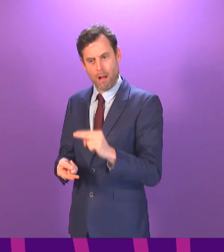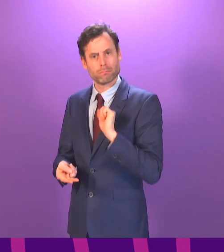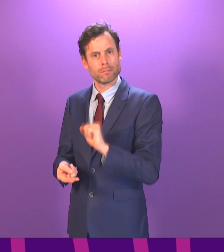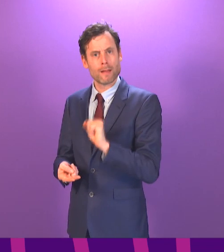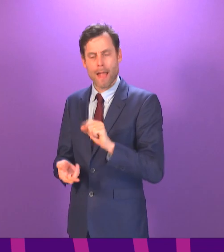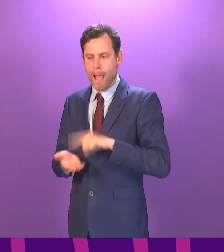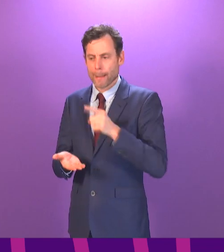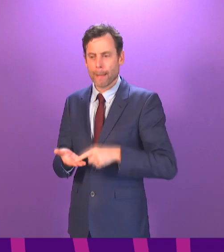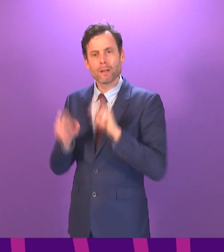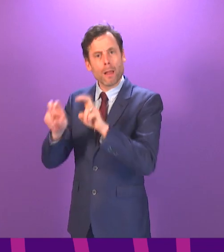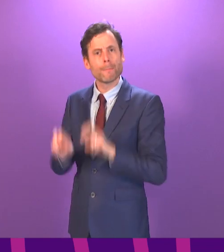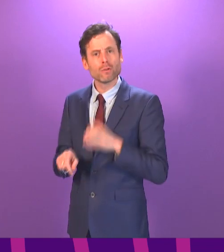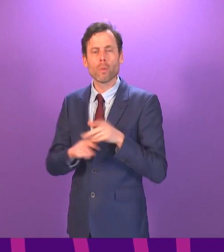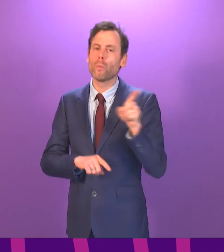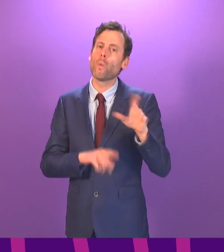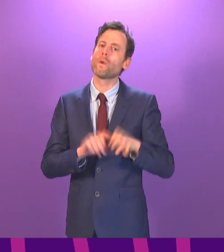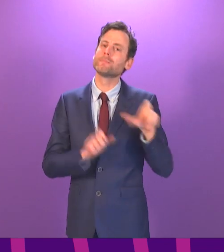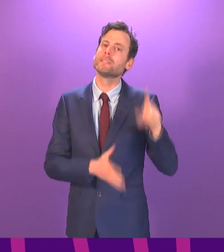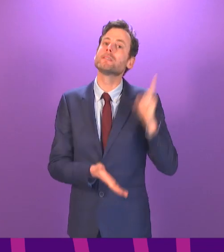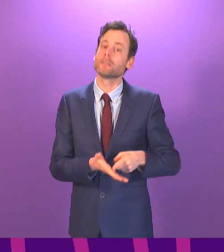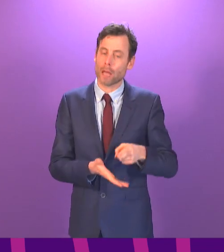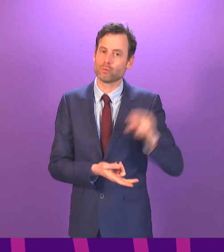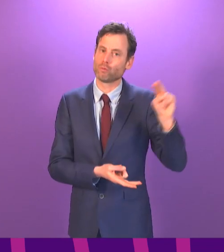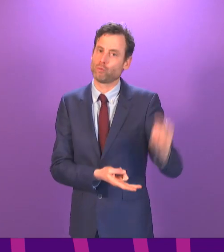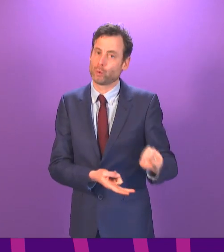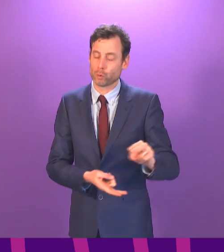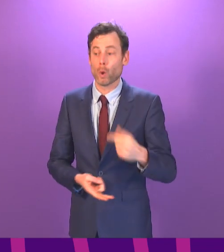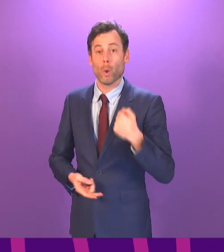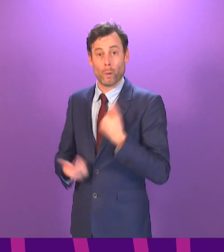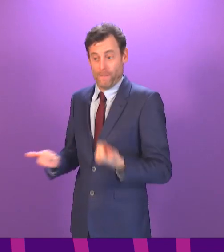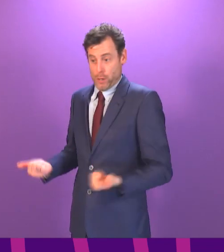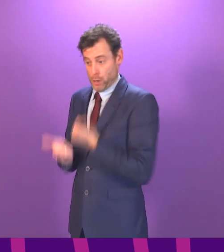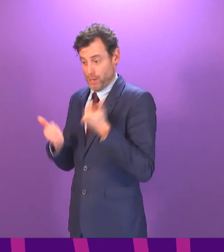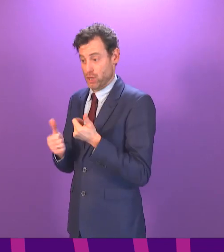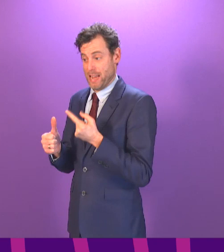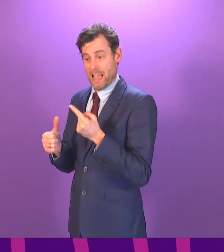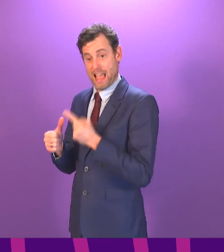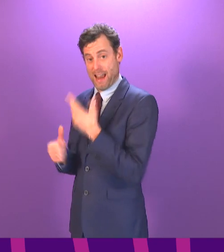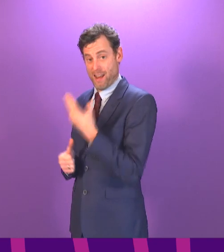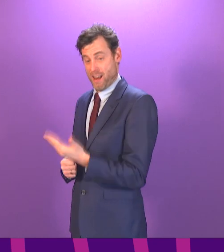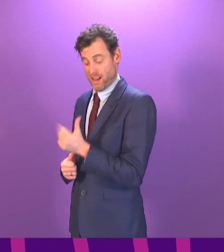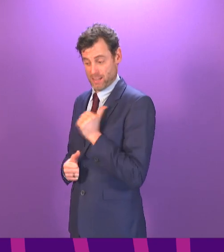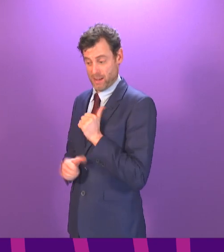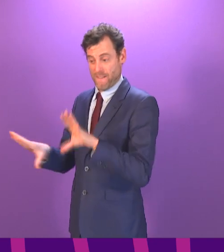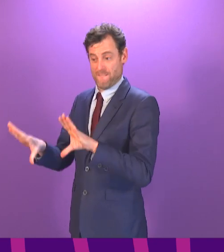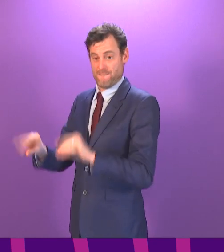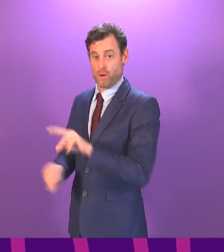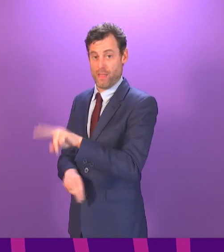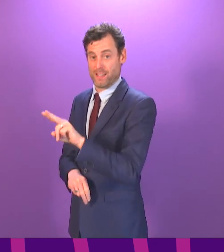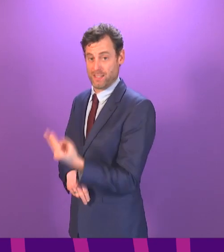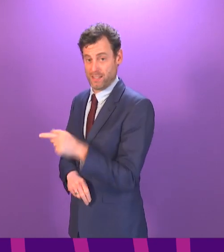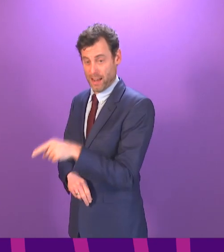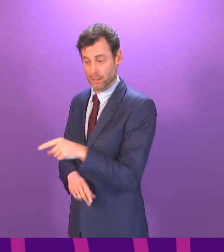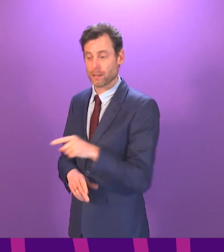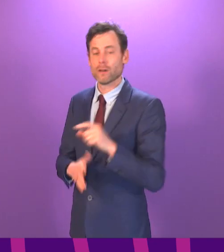budget decisions, we have completed the first section of the A9 with construction well underway on the second and the project is expected